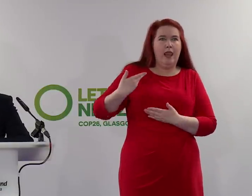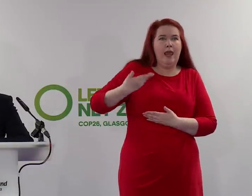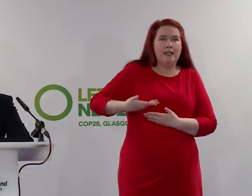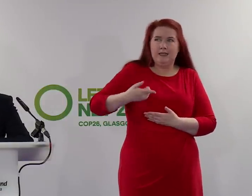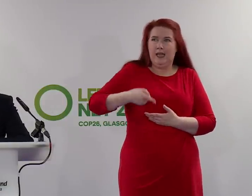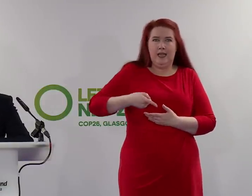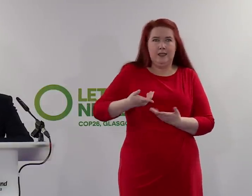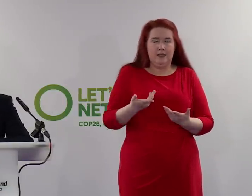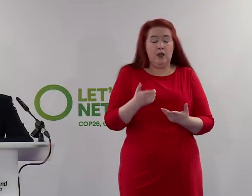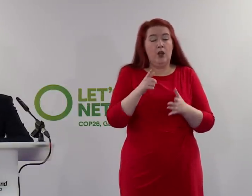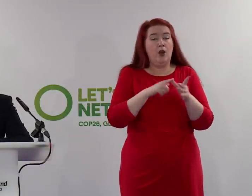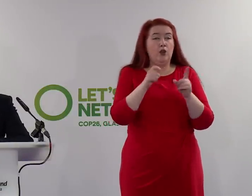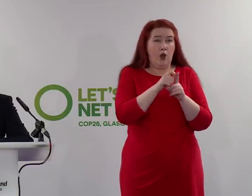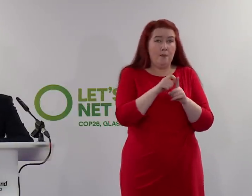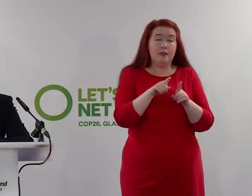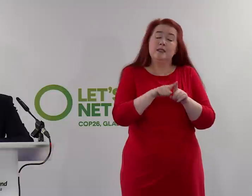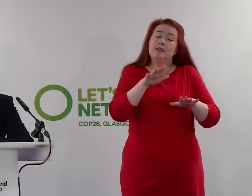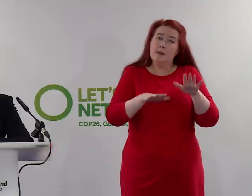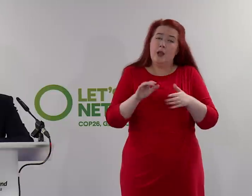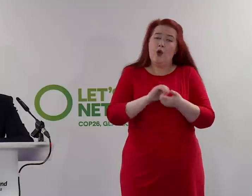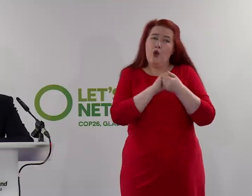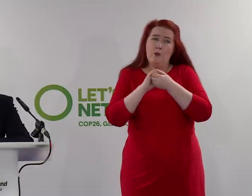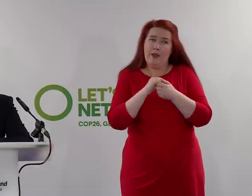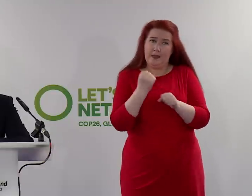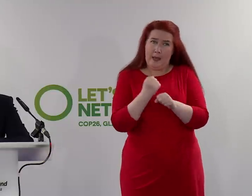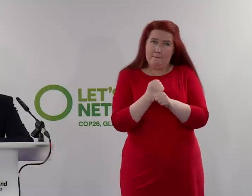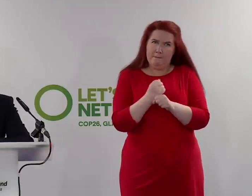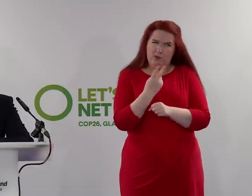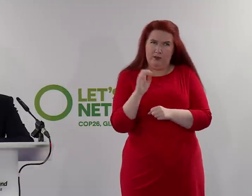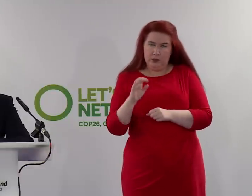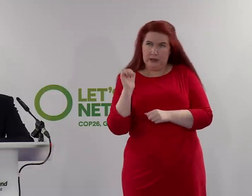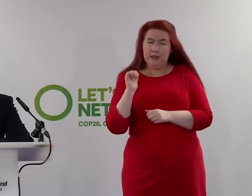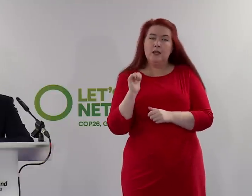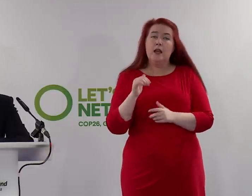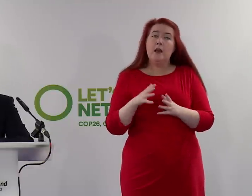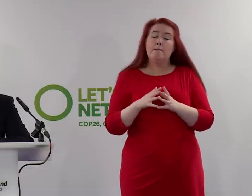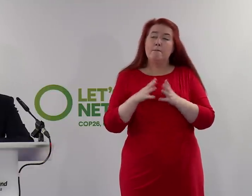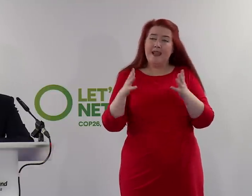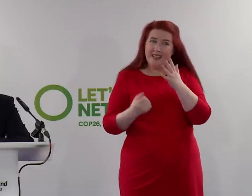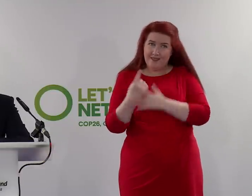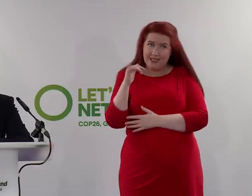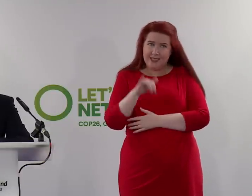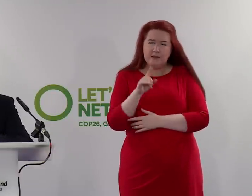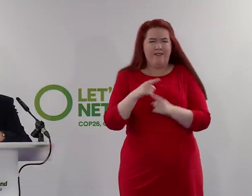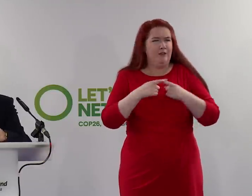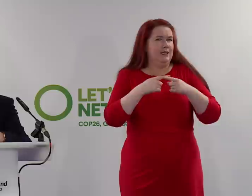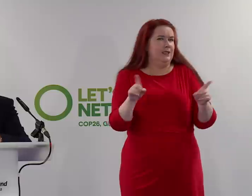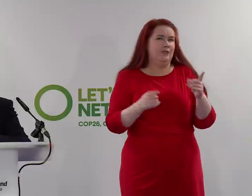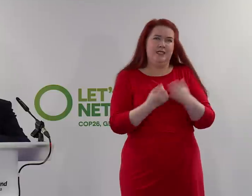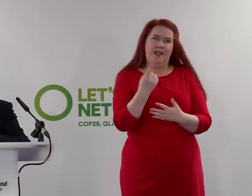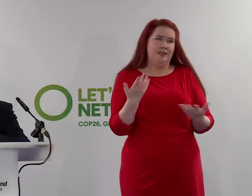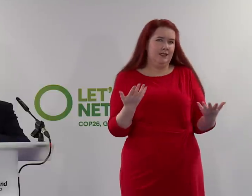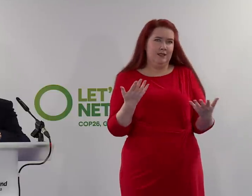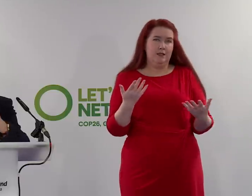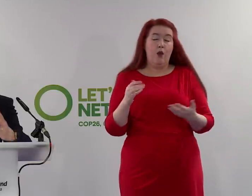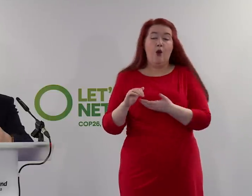COP, like the Commonwealth Games, is a very big event, but it is a very different kind of event to the Commonwealth Games. The Commonwealth Games